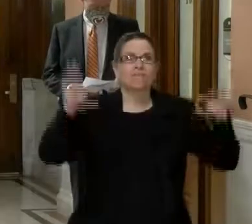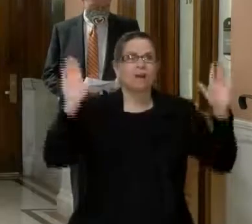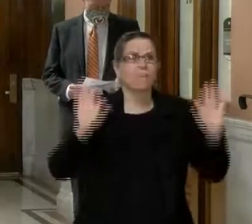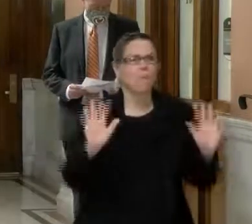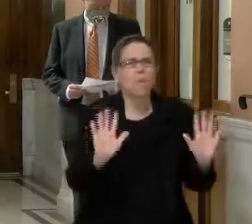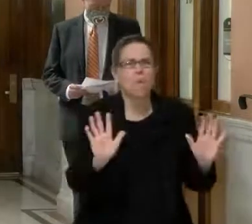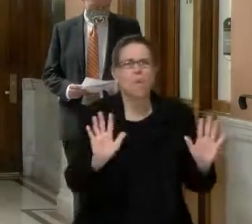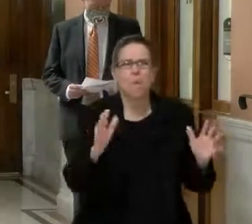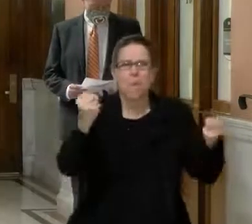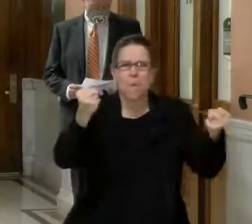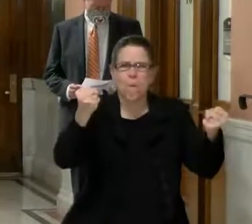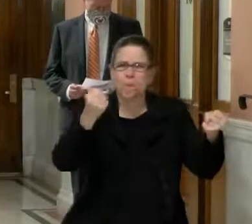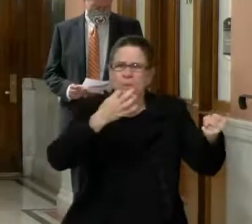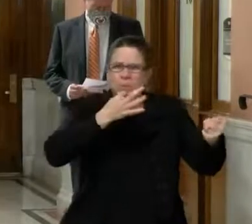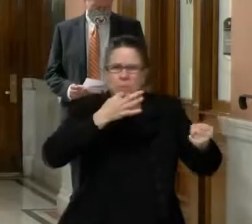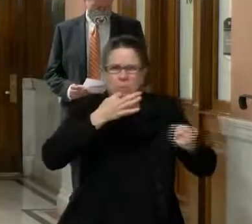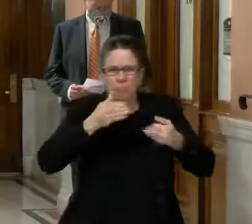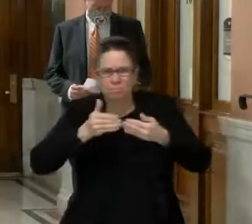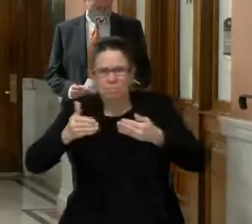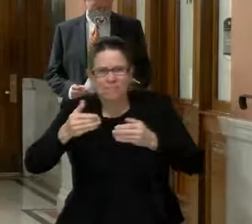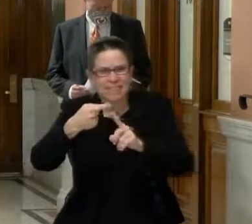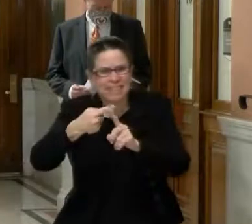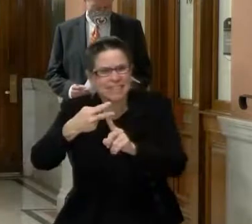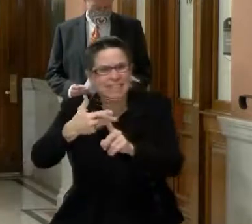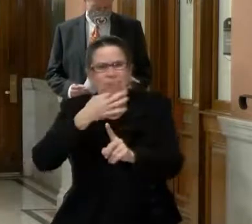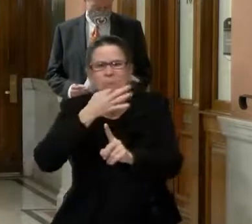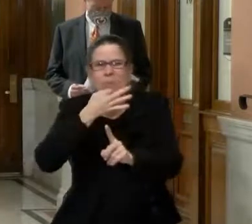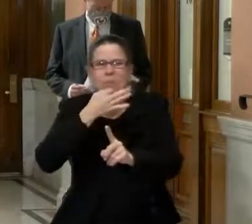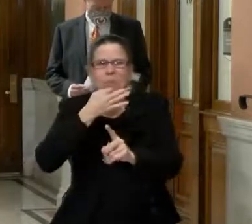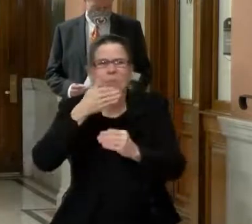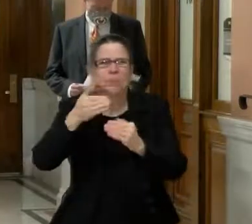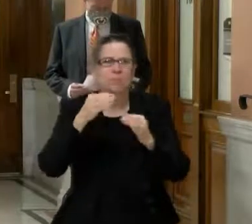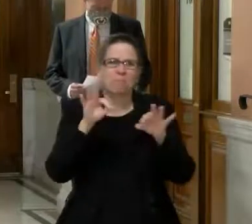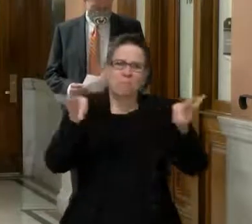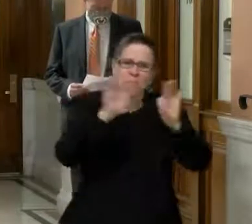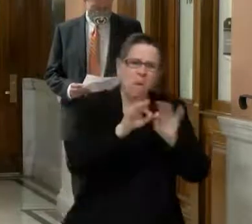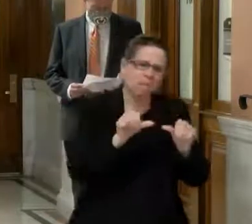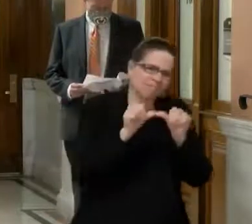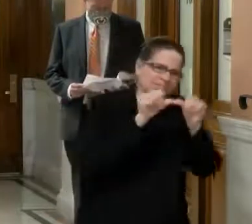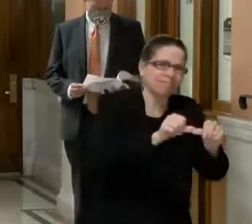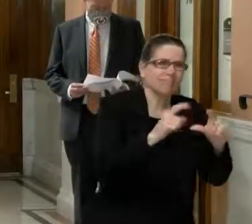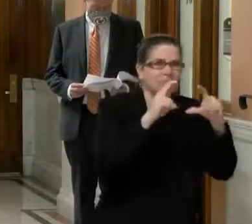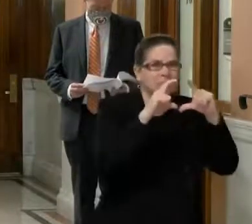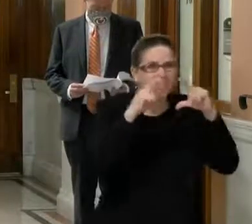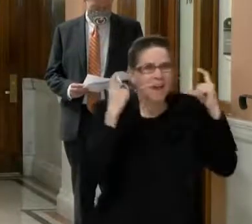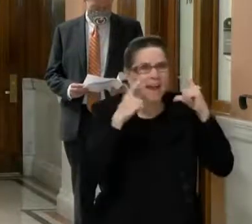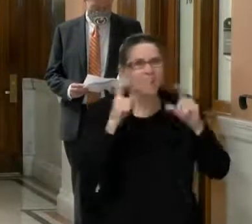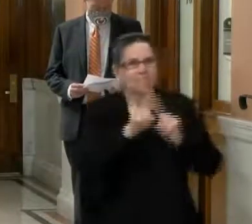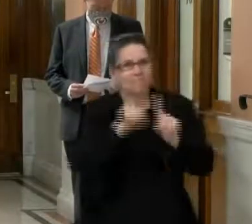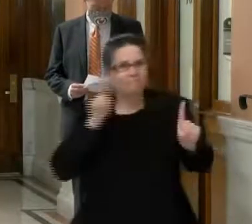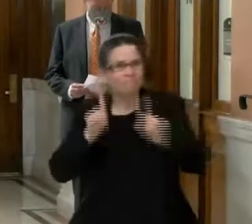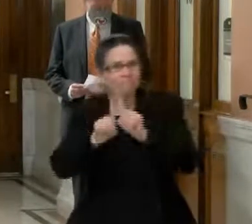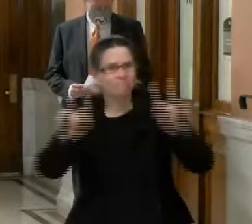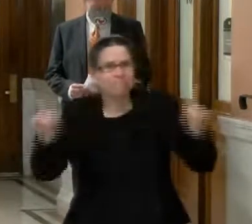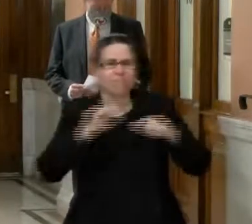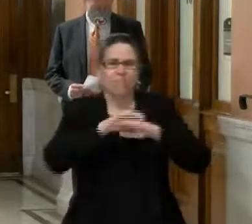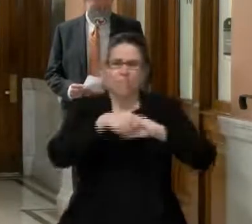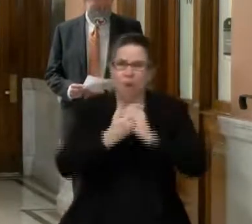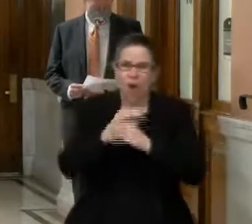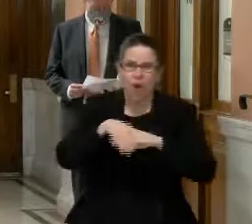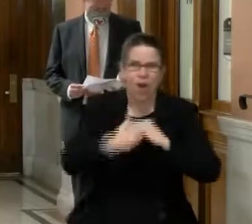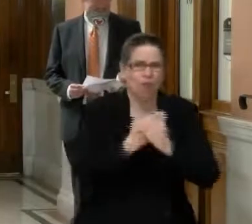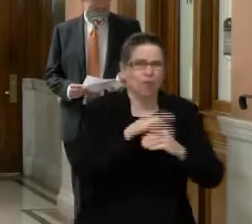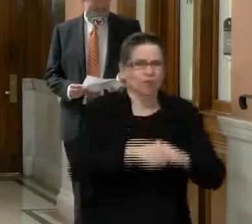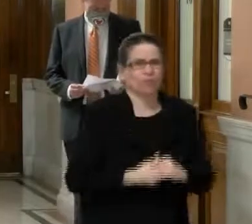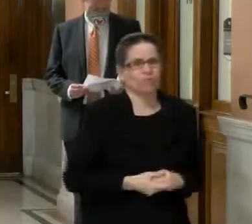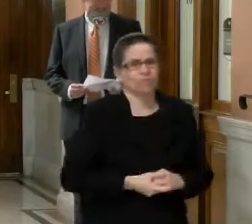Stay vigilant. Stay vigilant. Wear your mask, practice social distancing, good hygiene, wash your hands, and